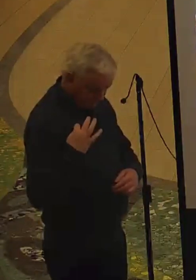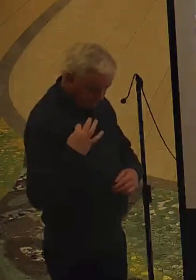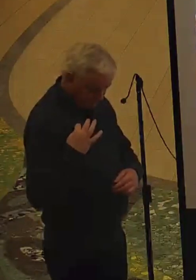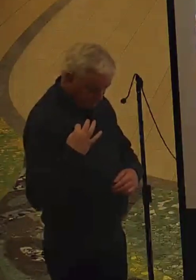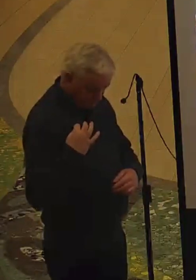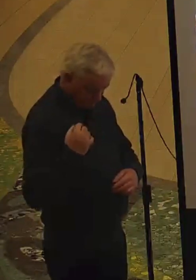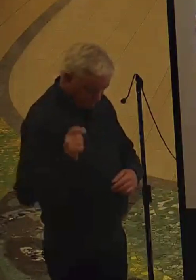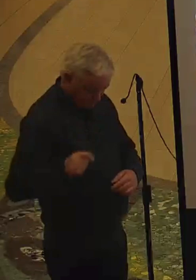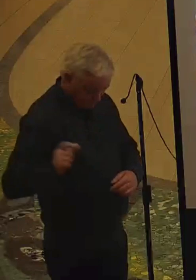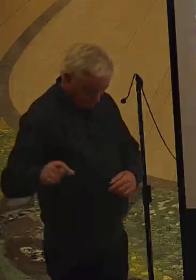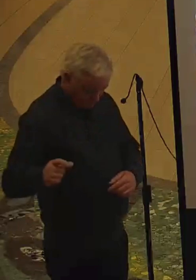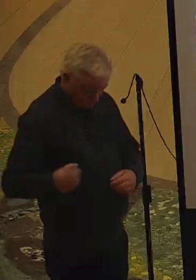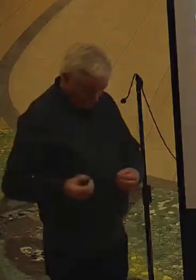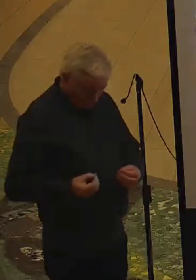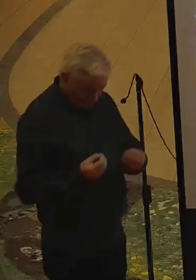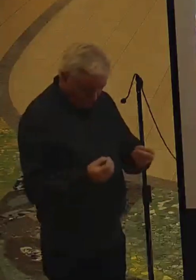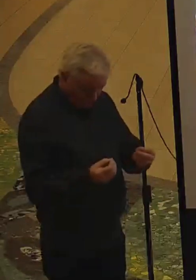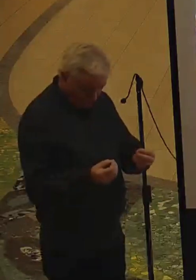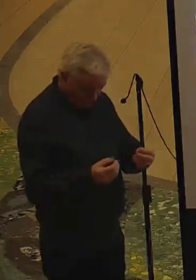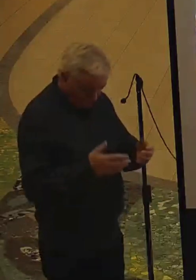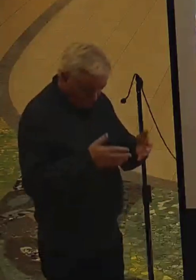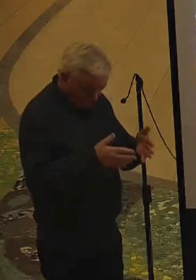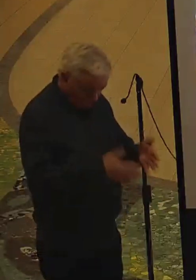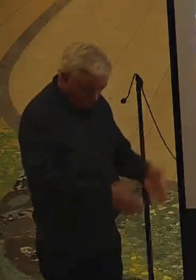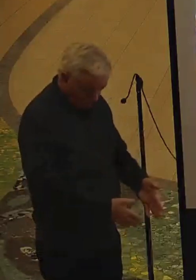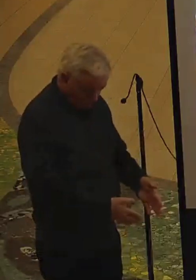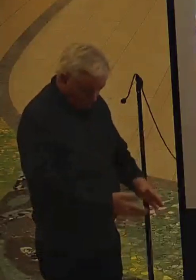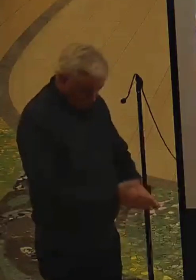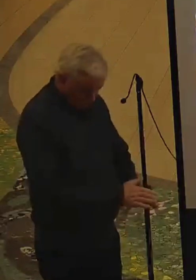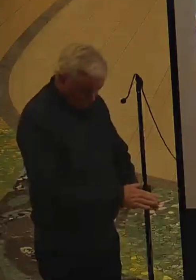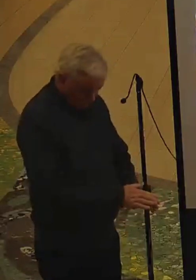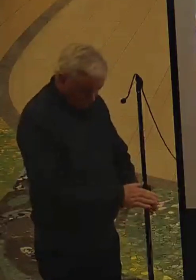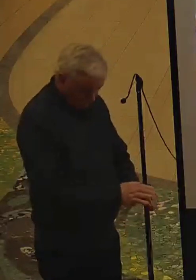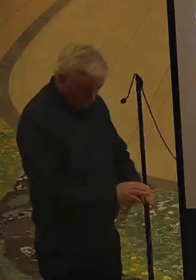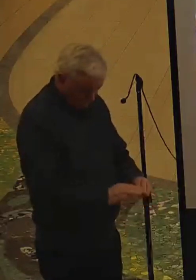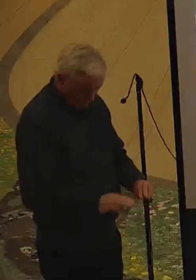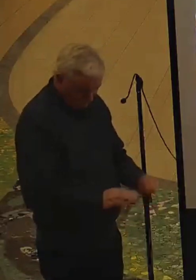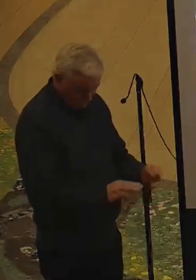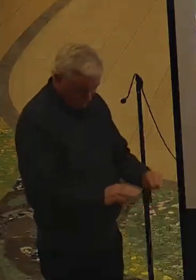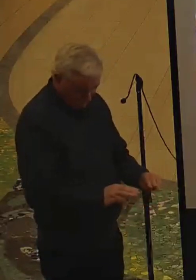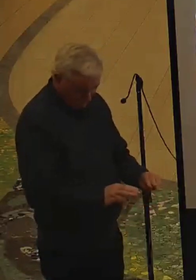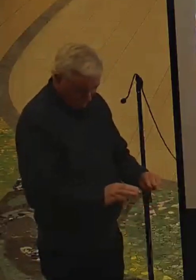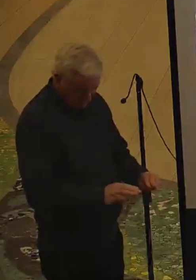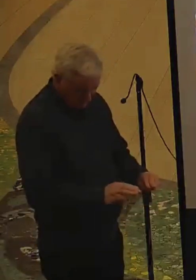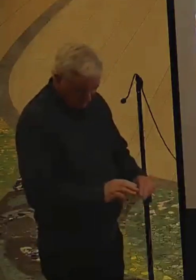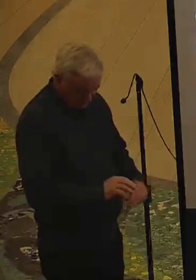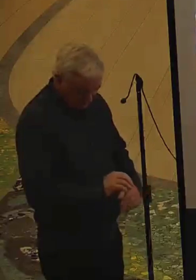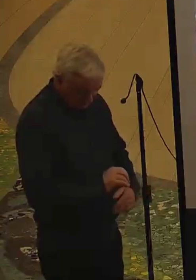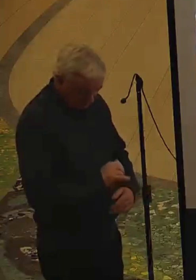Volunteers offered to bury the dead.